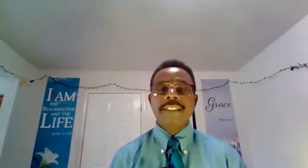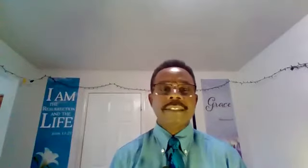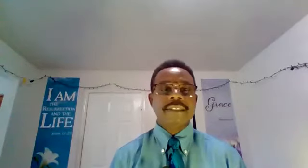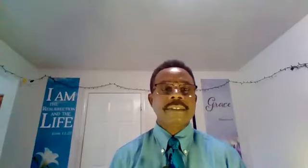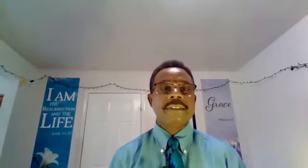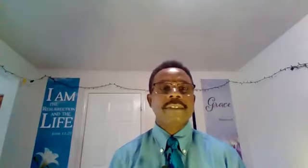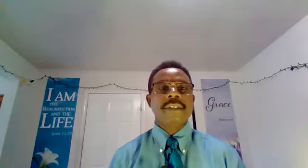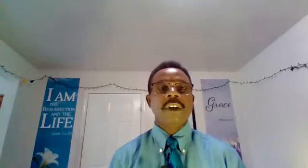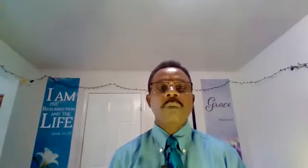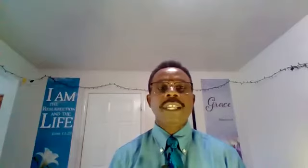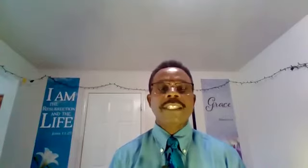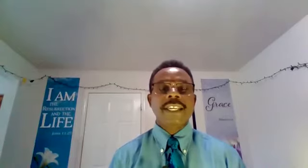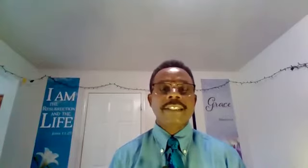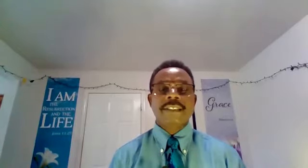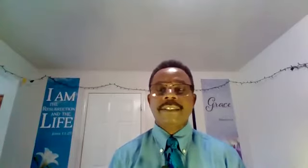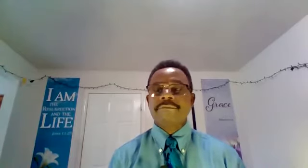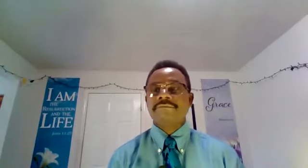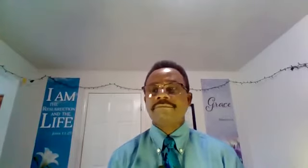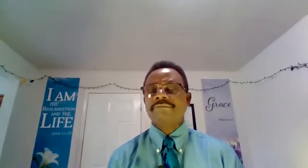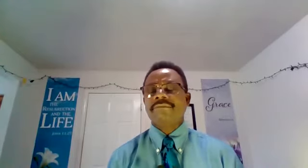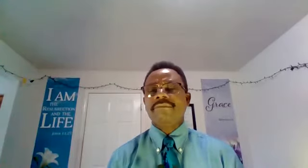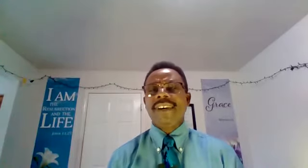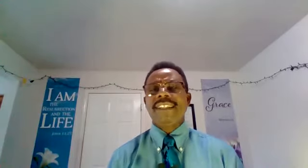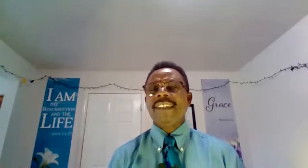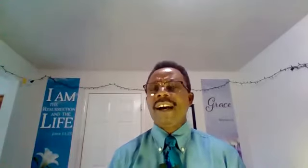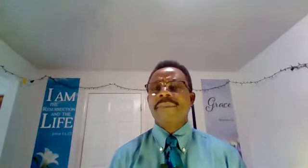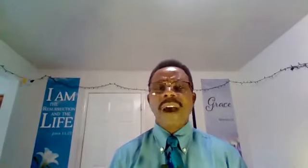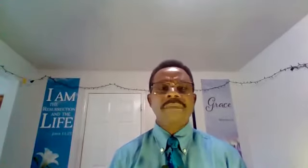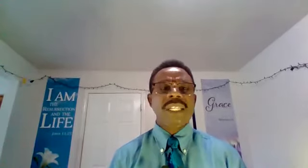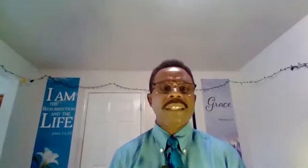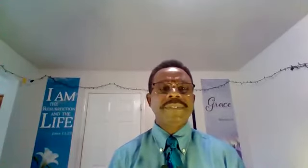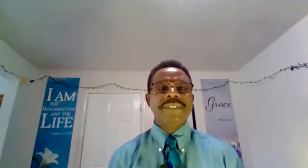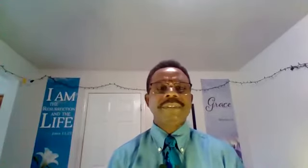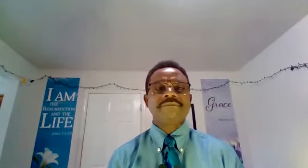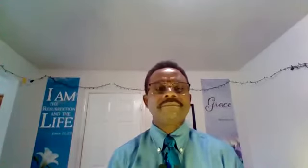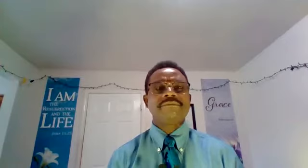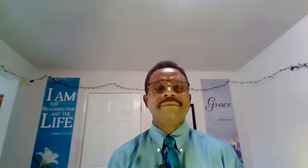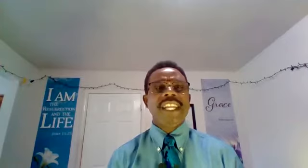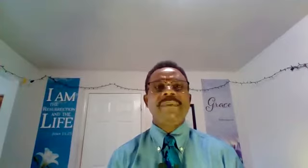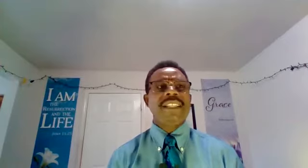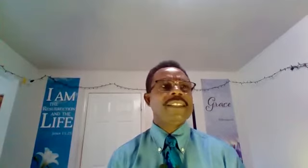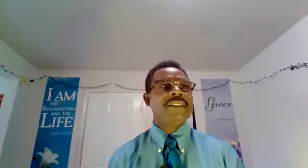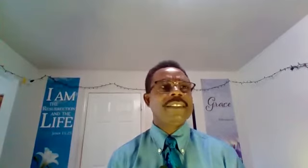homelessness, mental problems, name it.